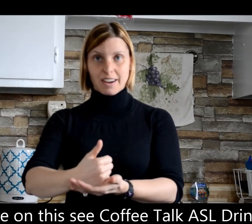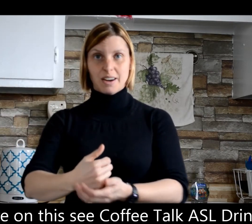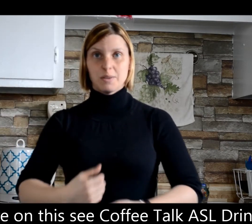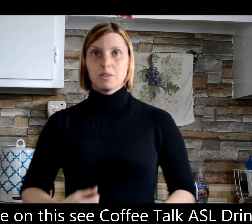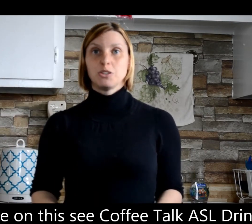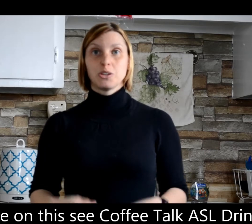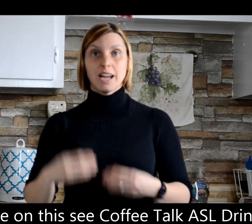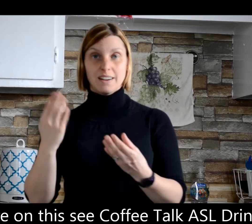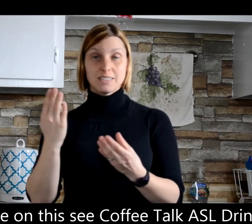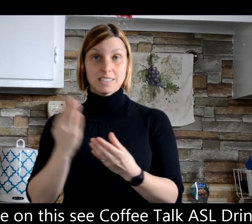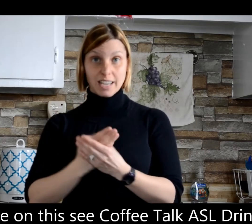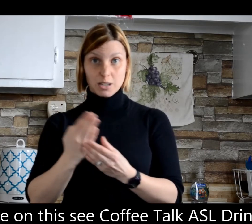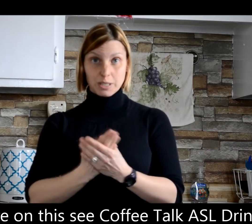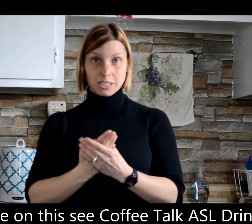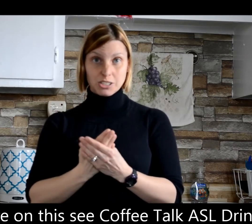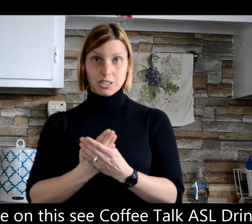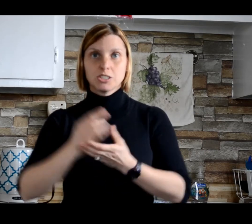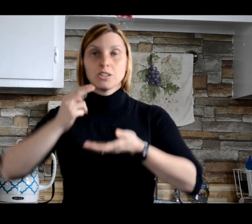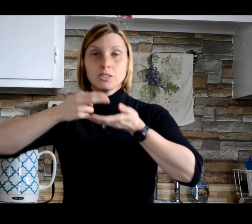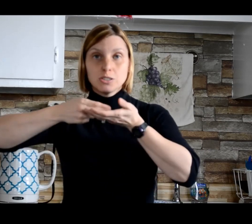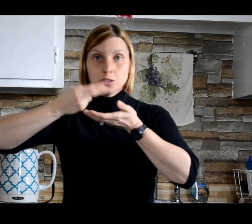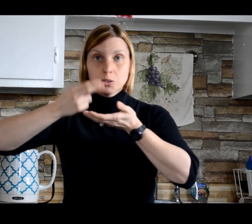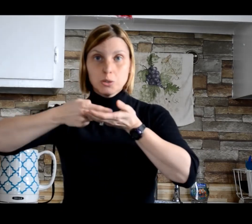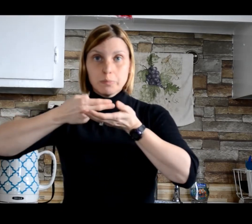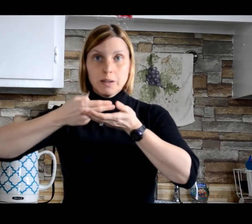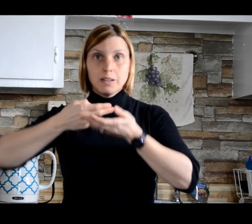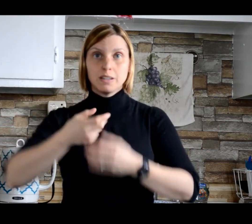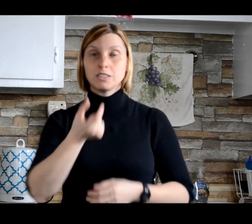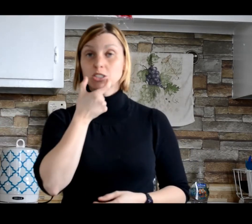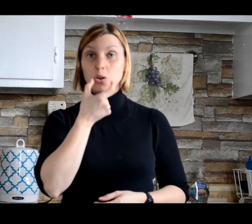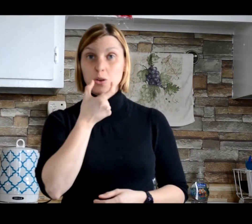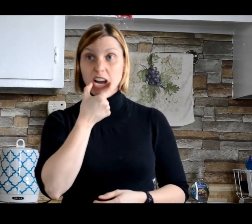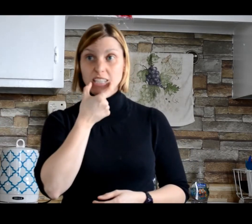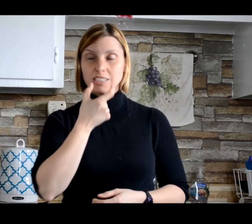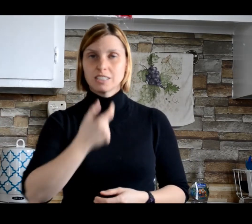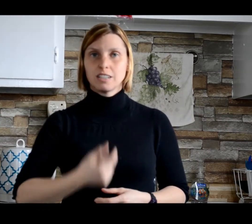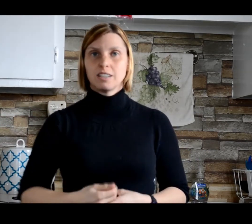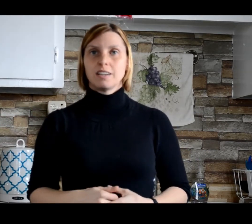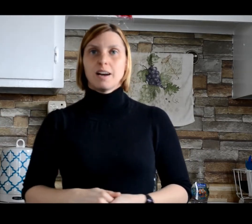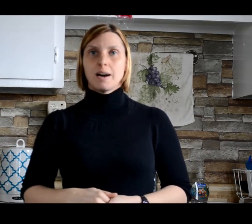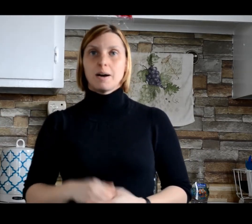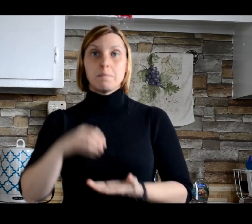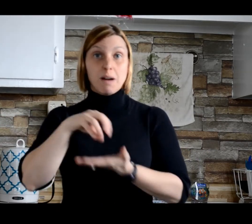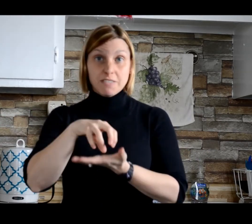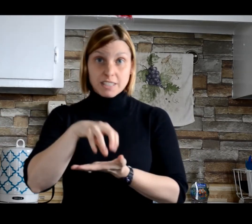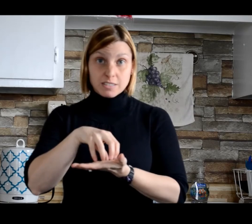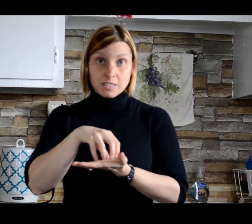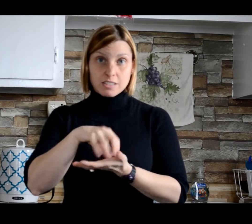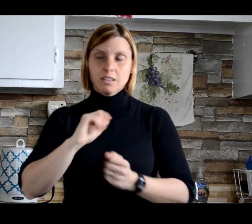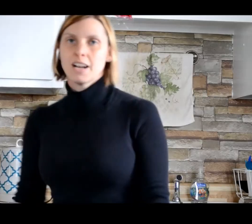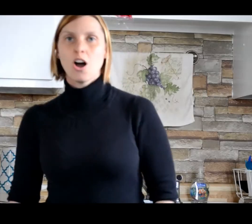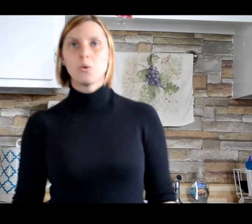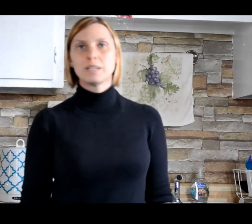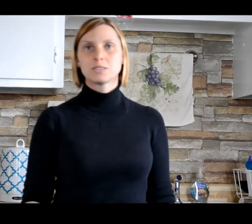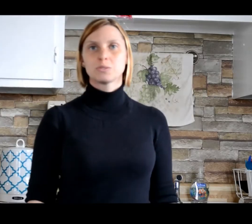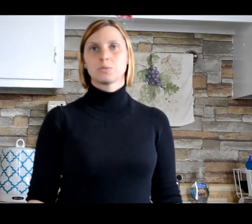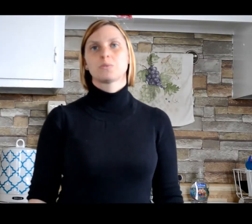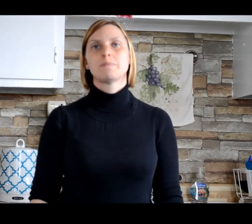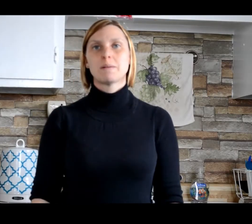You can have sandwich, soup, donuts, muffins. Always remember